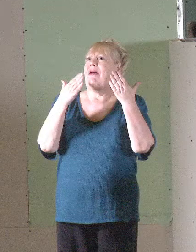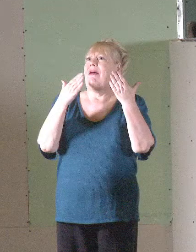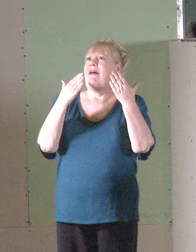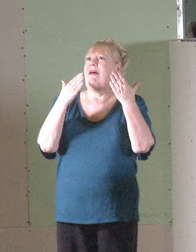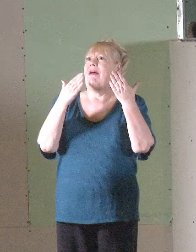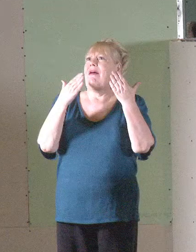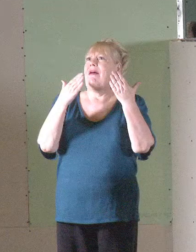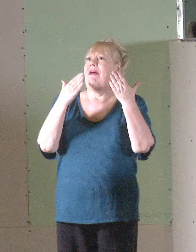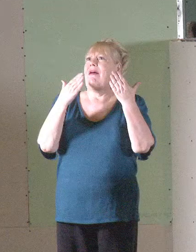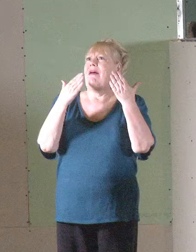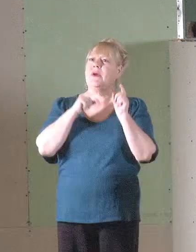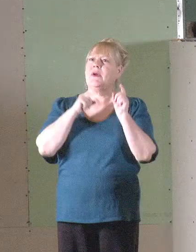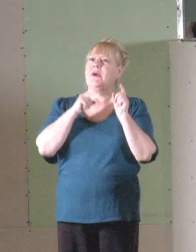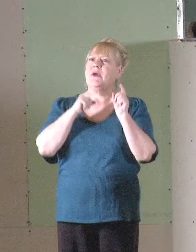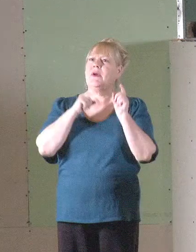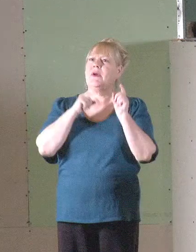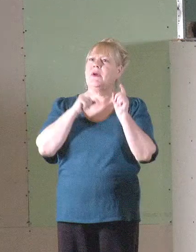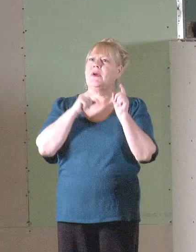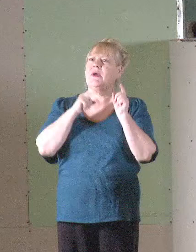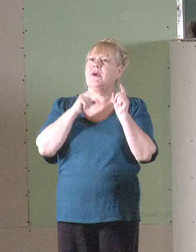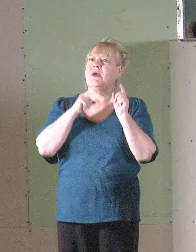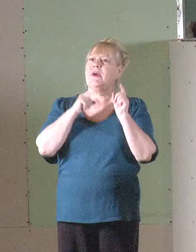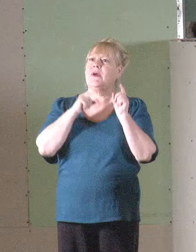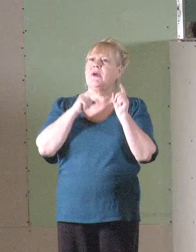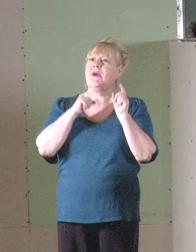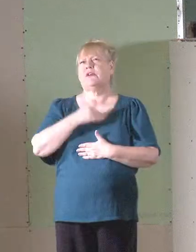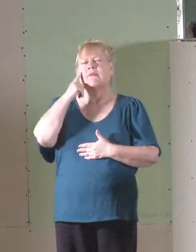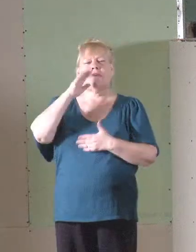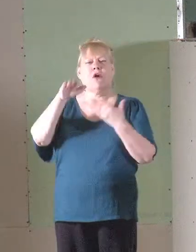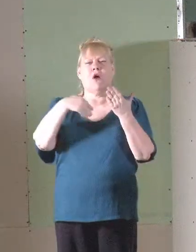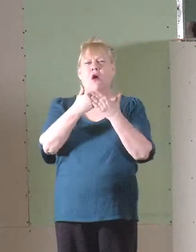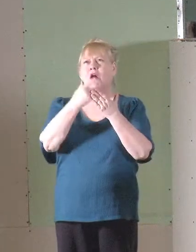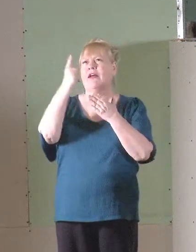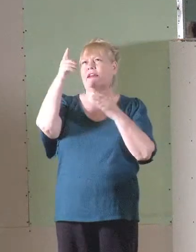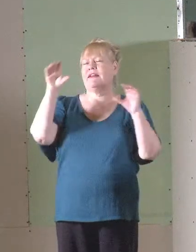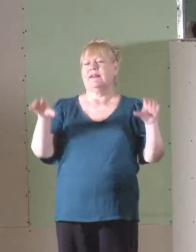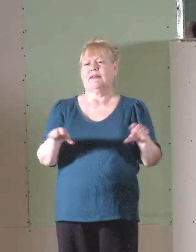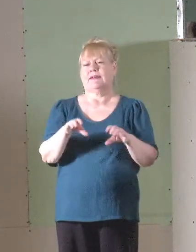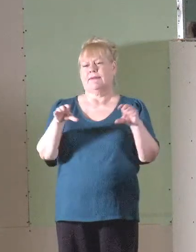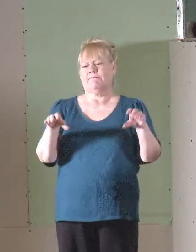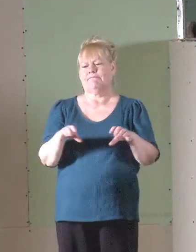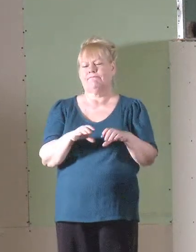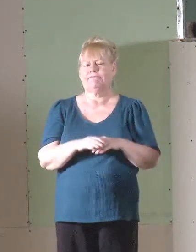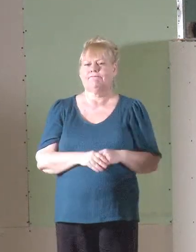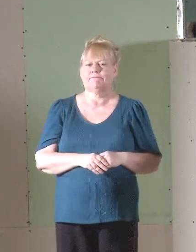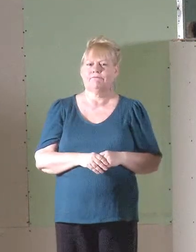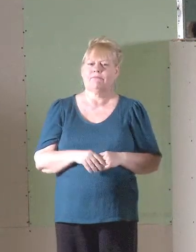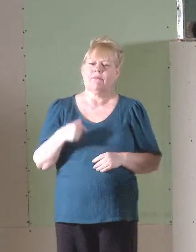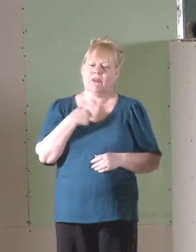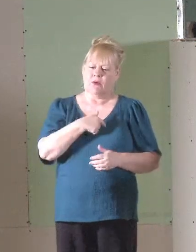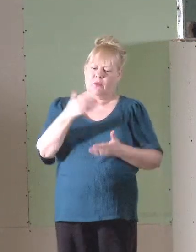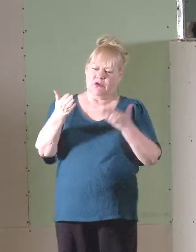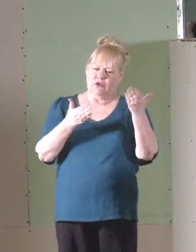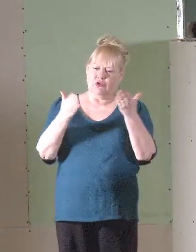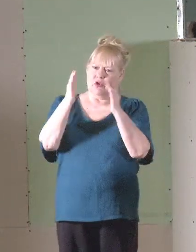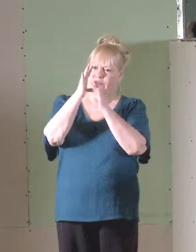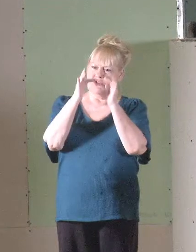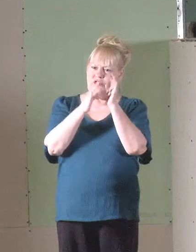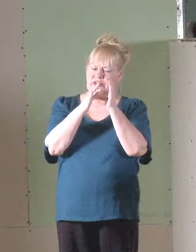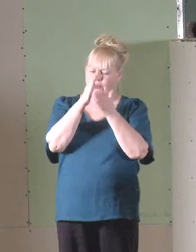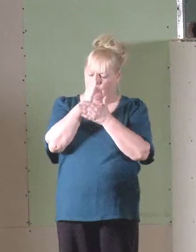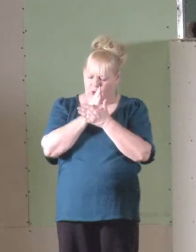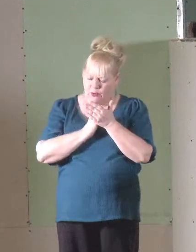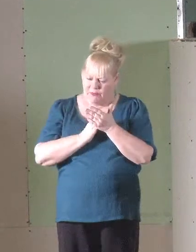we come to him in appreciation for all that he's done, and we serve Jesus in humility.